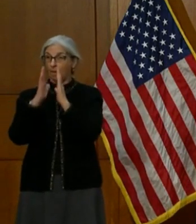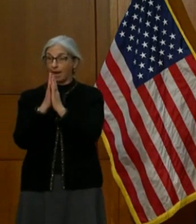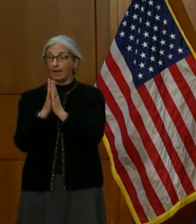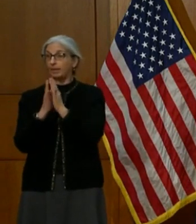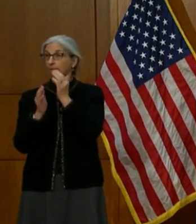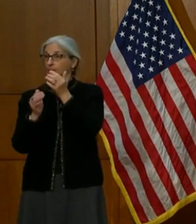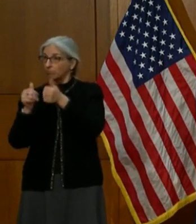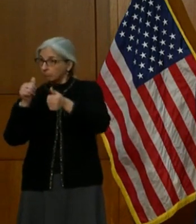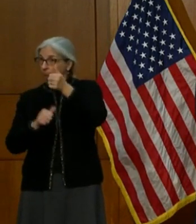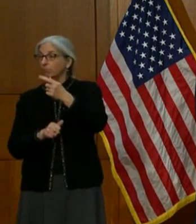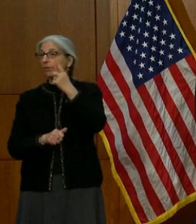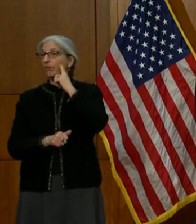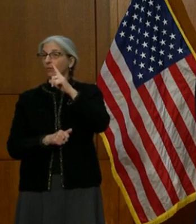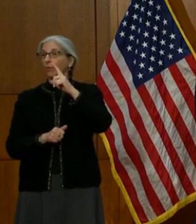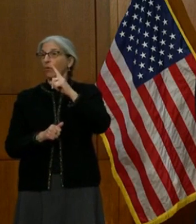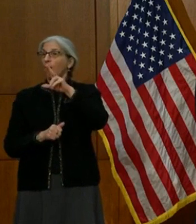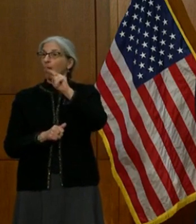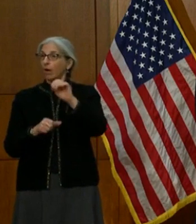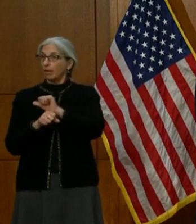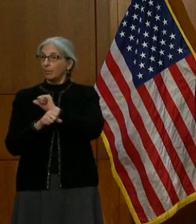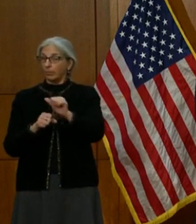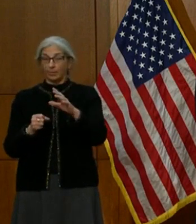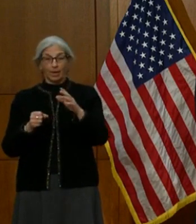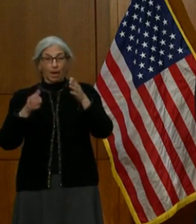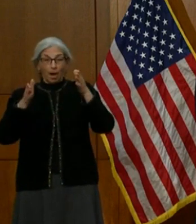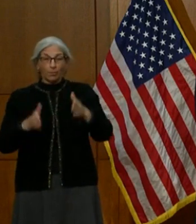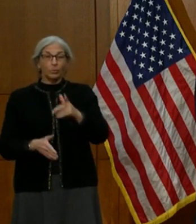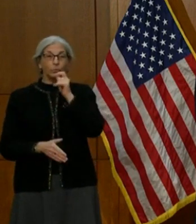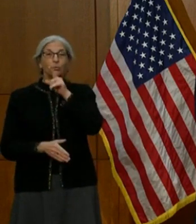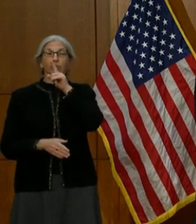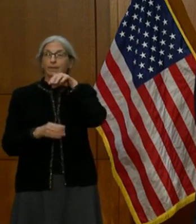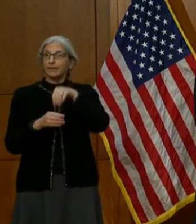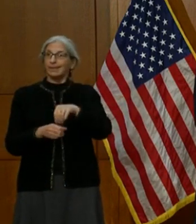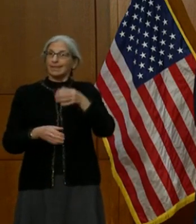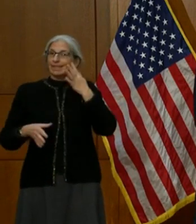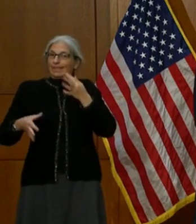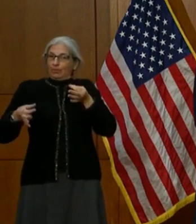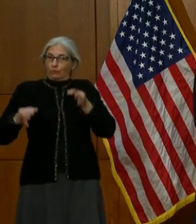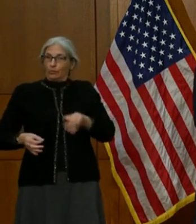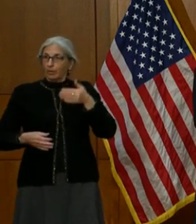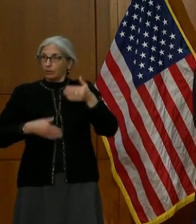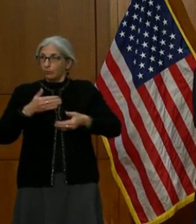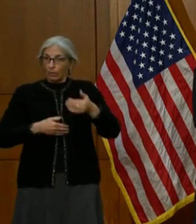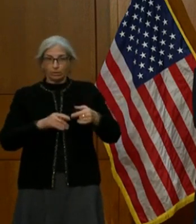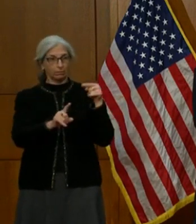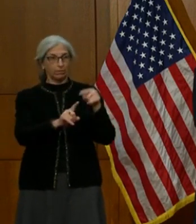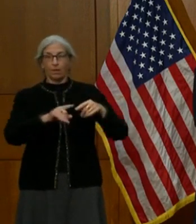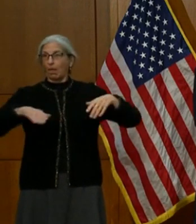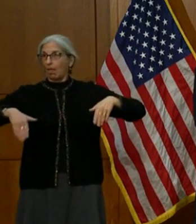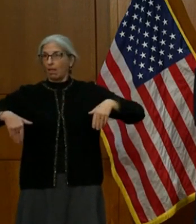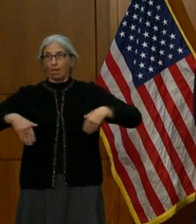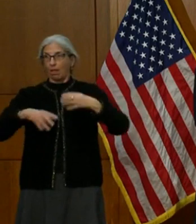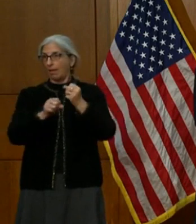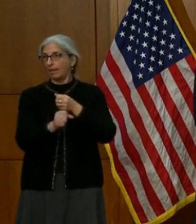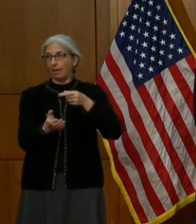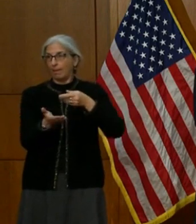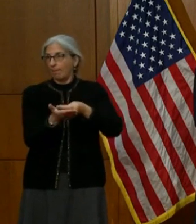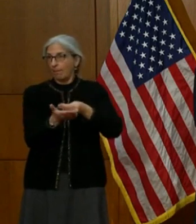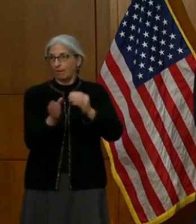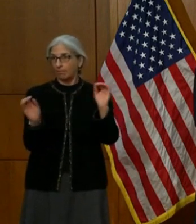had people who are in the determination process. That means they're in that appeals adjudication process that we're not getting payments, that we moved people to payments